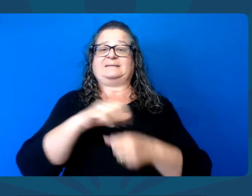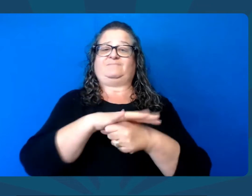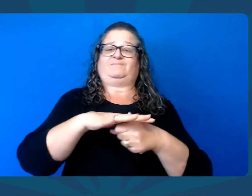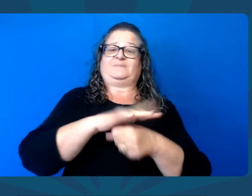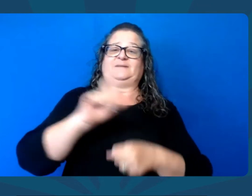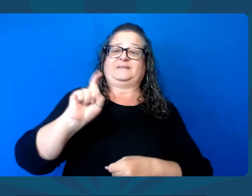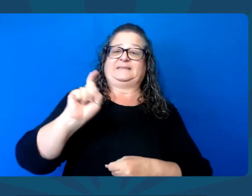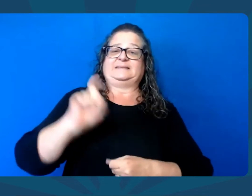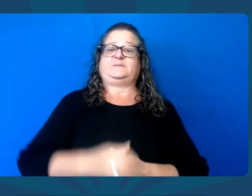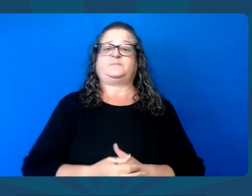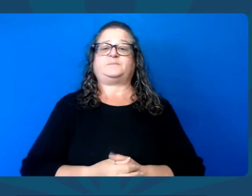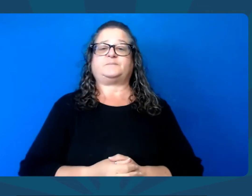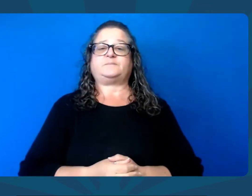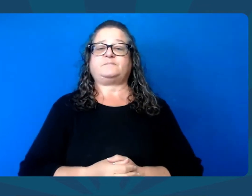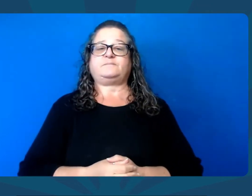Phoenicians.